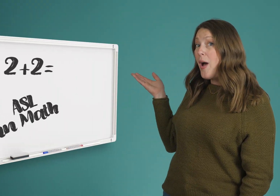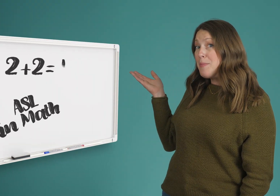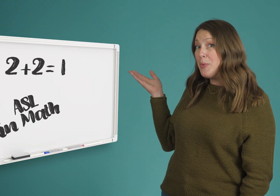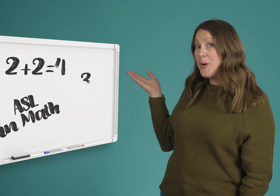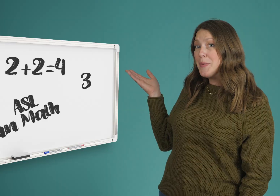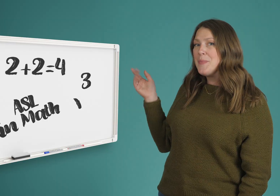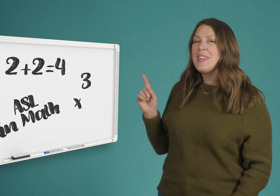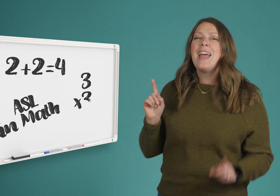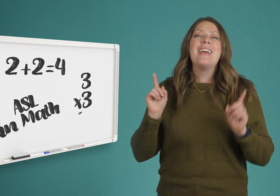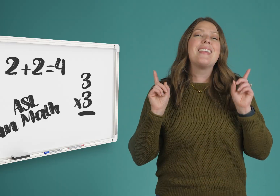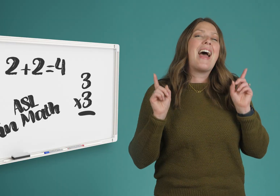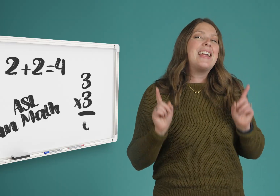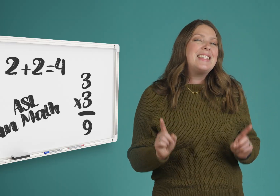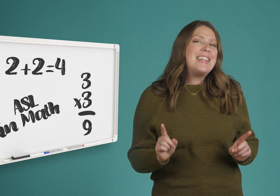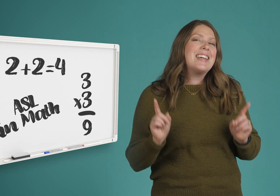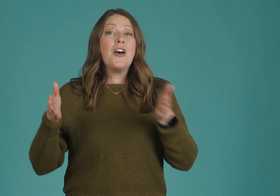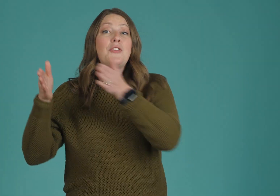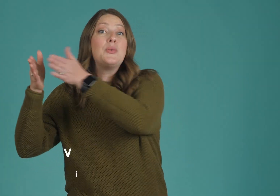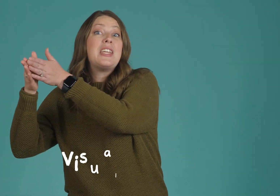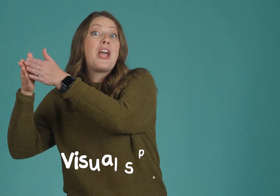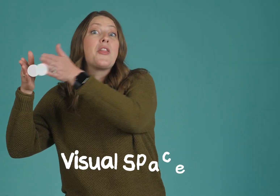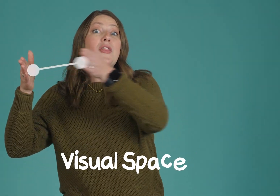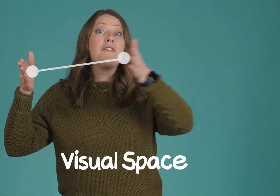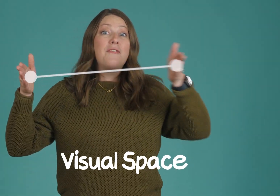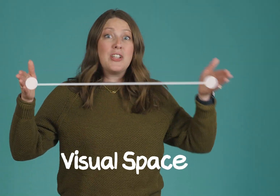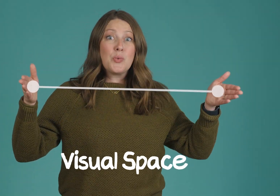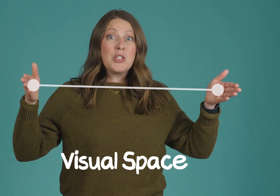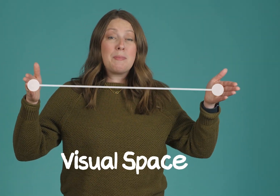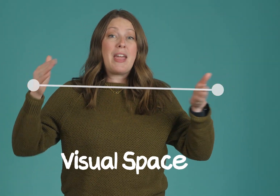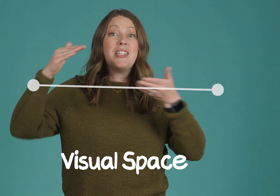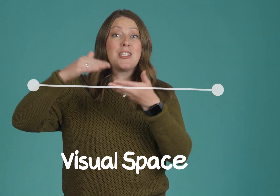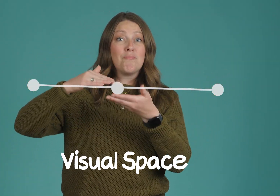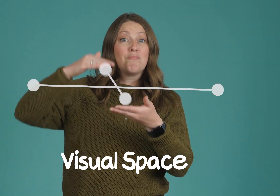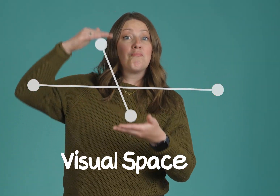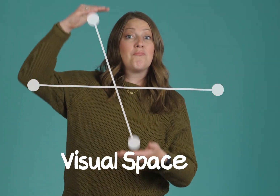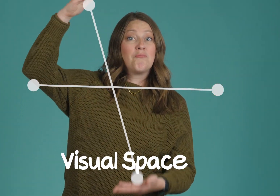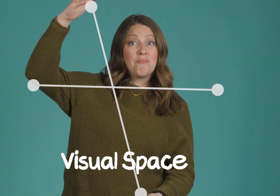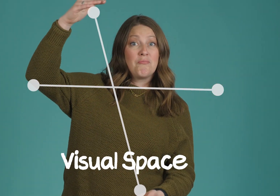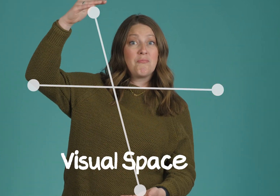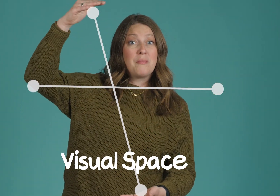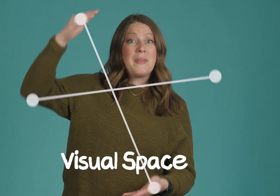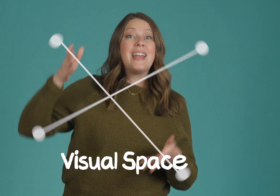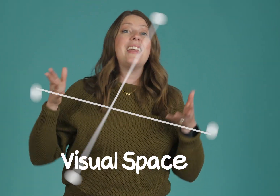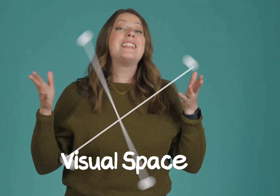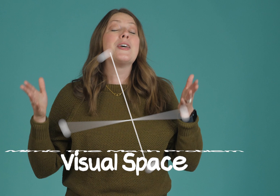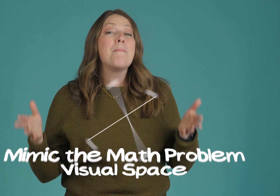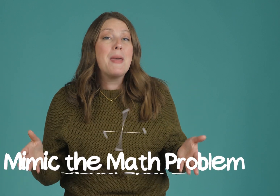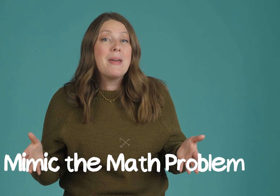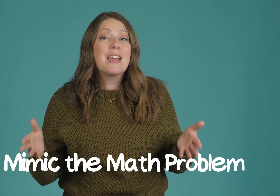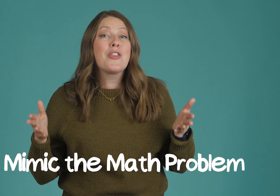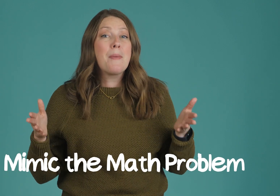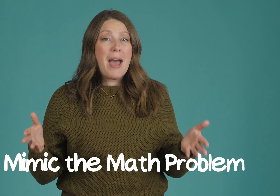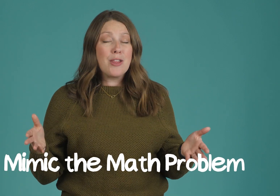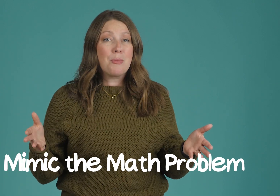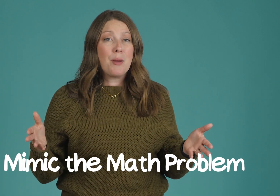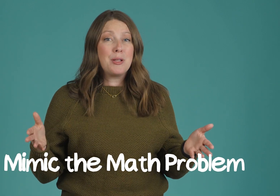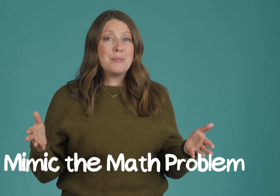whiteboard. The idea of using the visual space is to mimic the math problems.